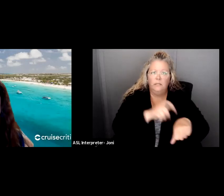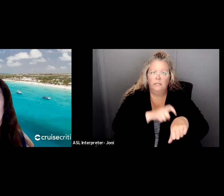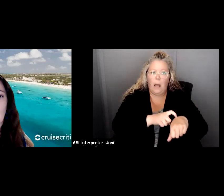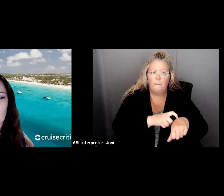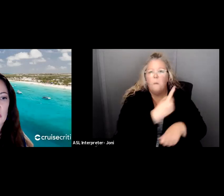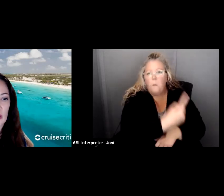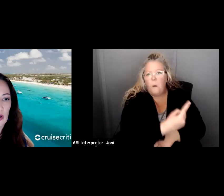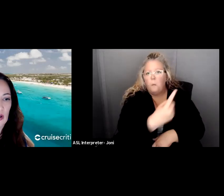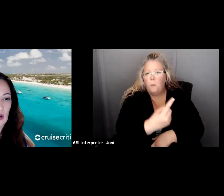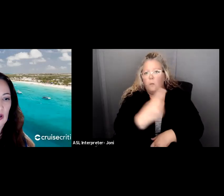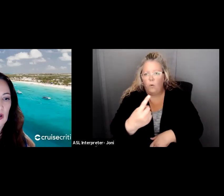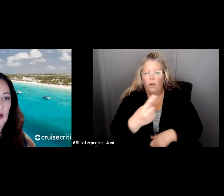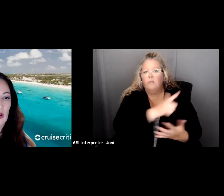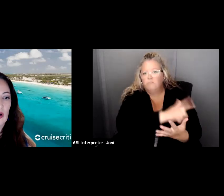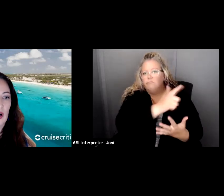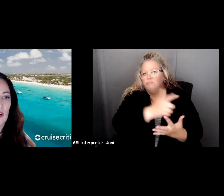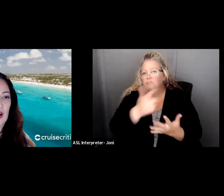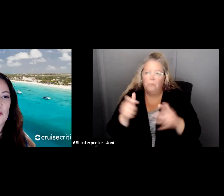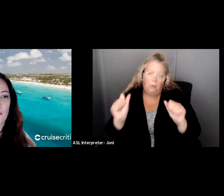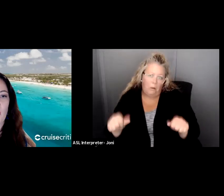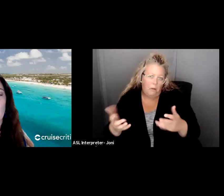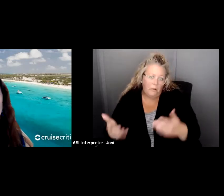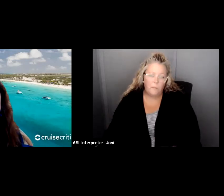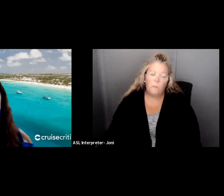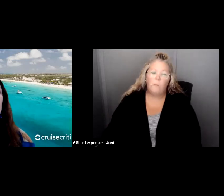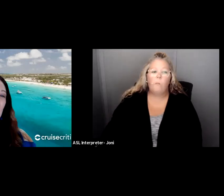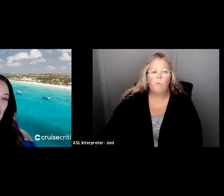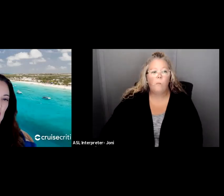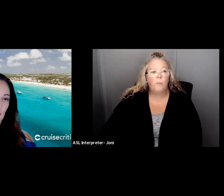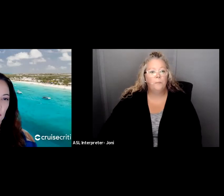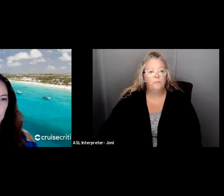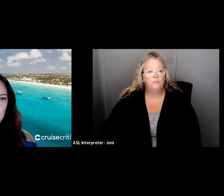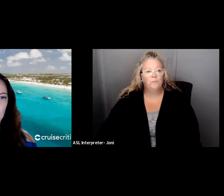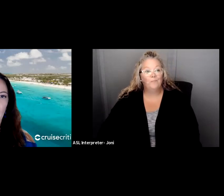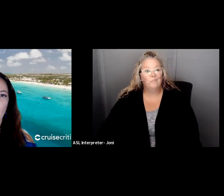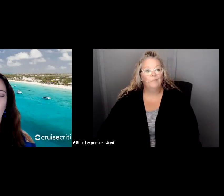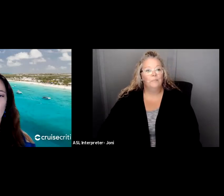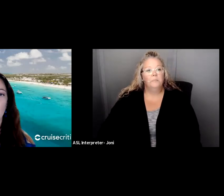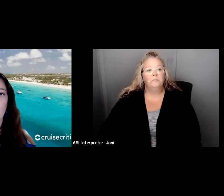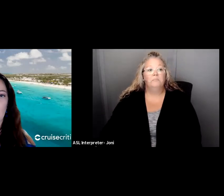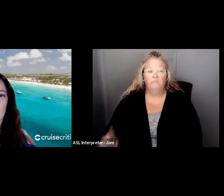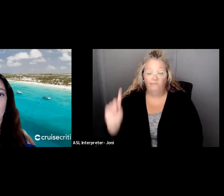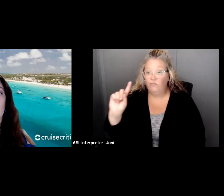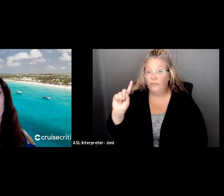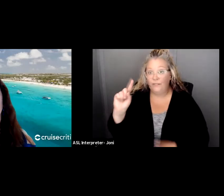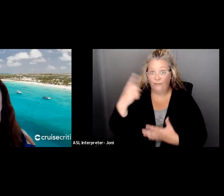then move on to the next. All right. So let's start with messaging. The first